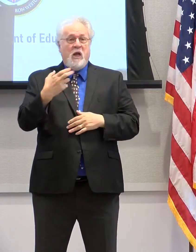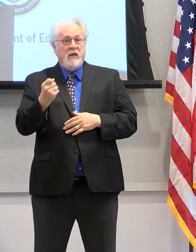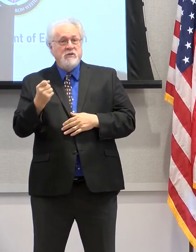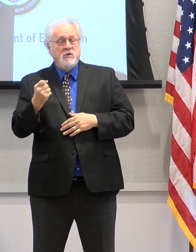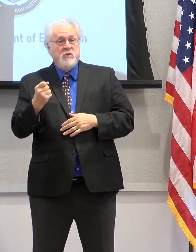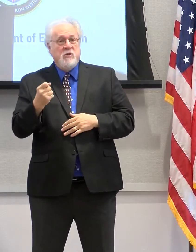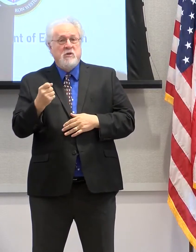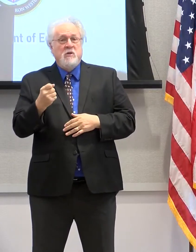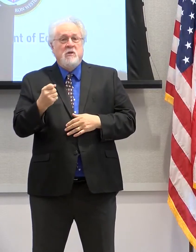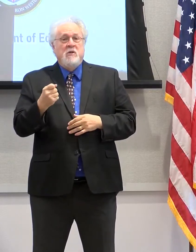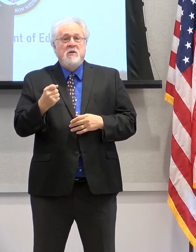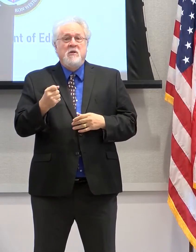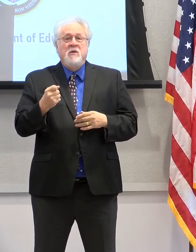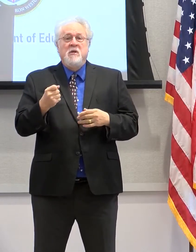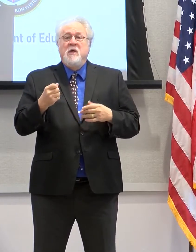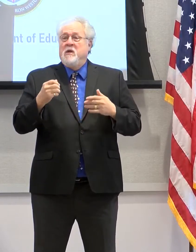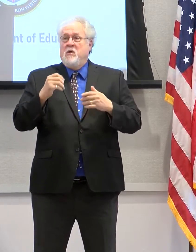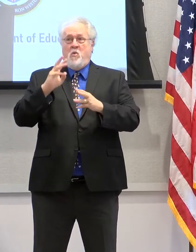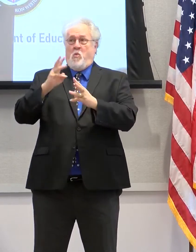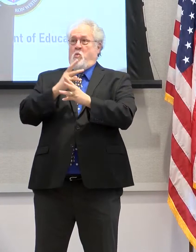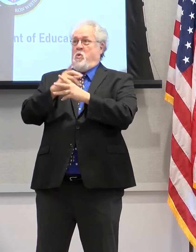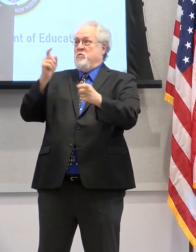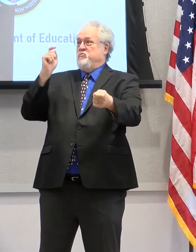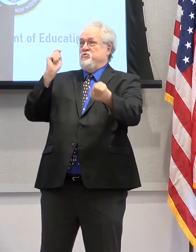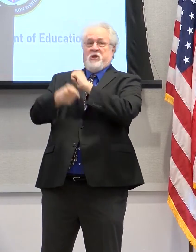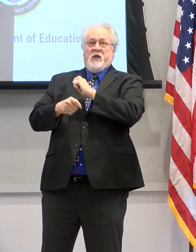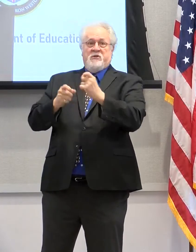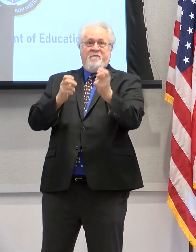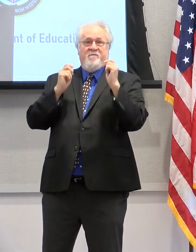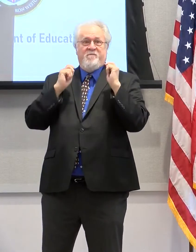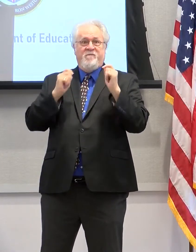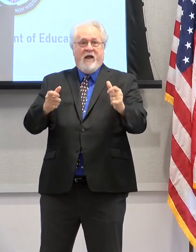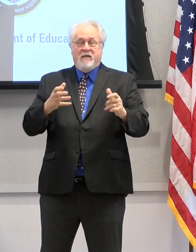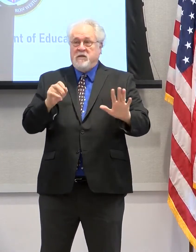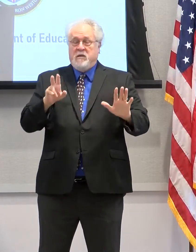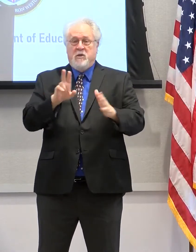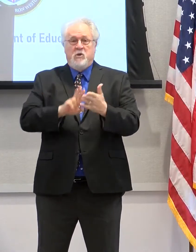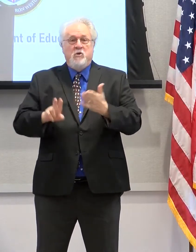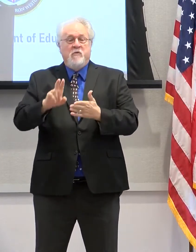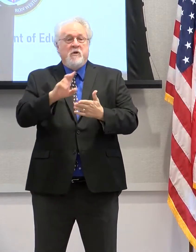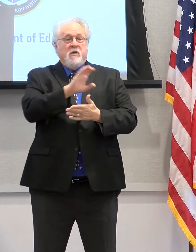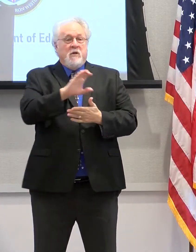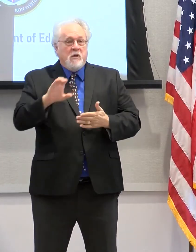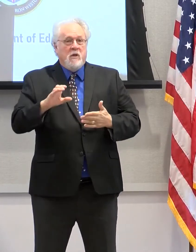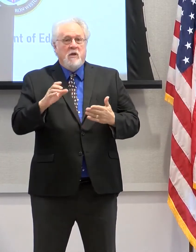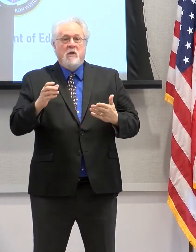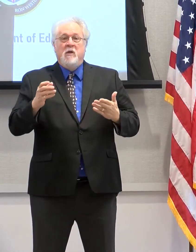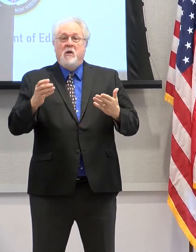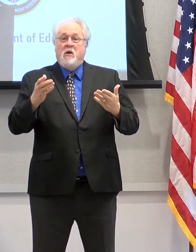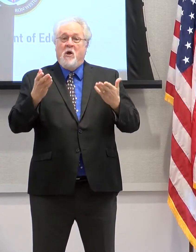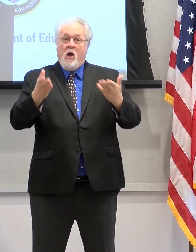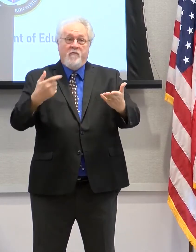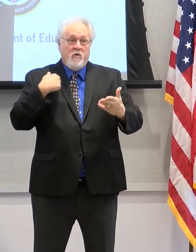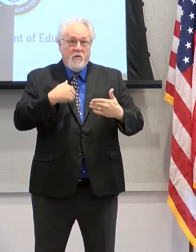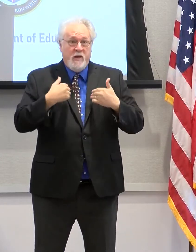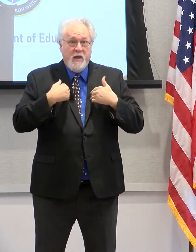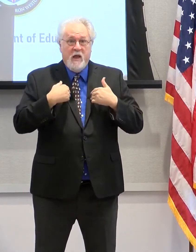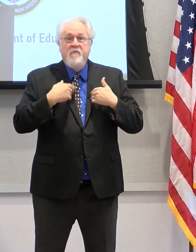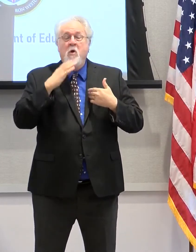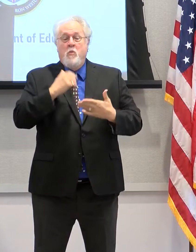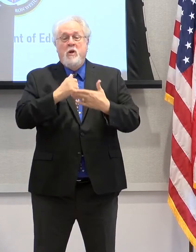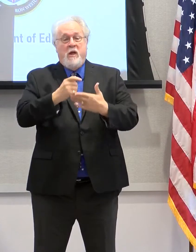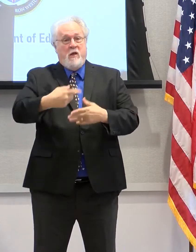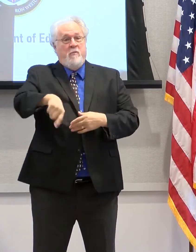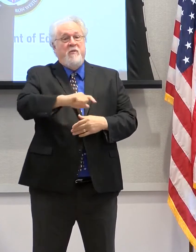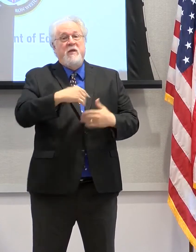are going to have to doubt. Our world is changing fast before us, and the university and the community college, the offering that we have is certainly going to help